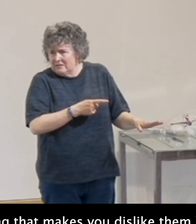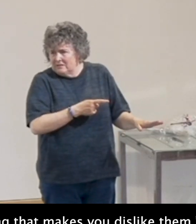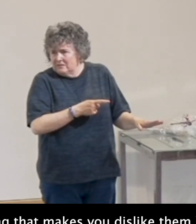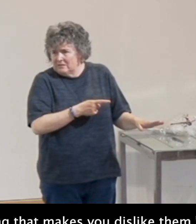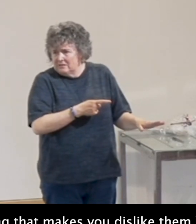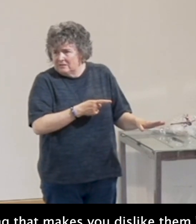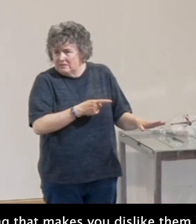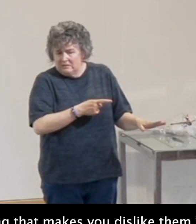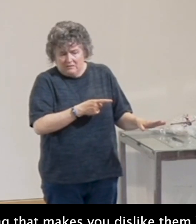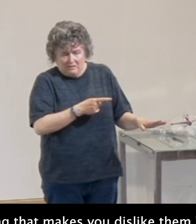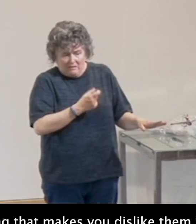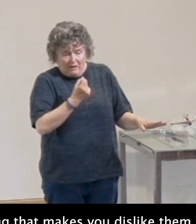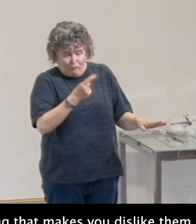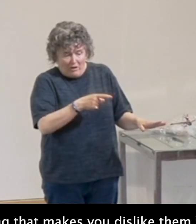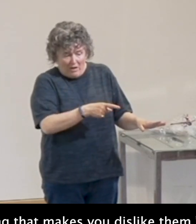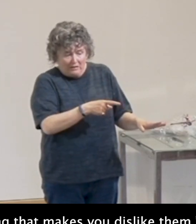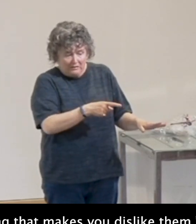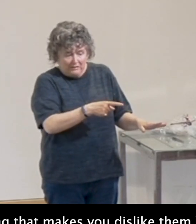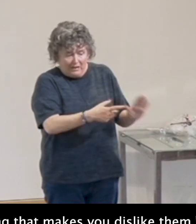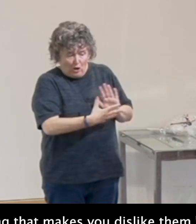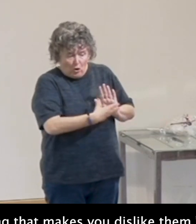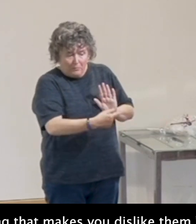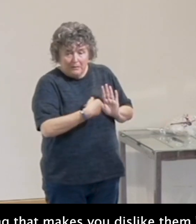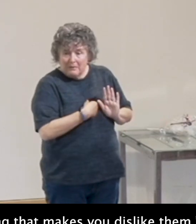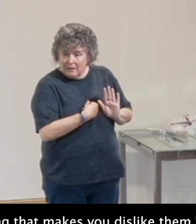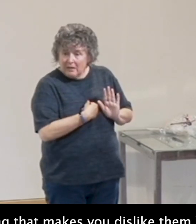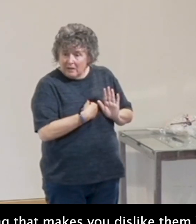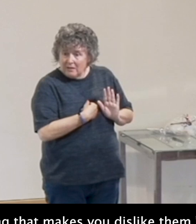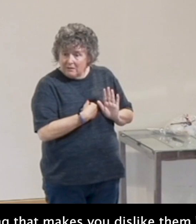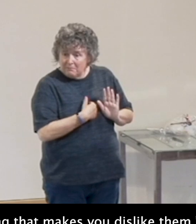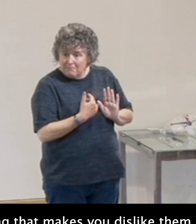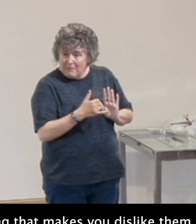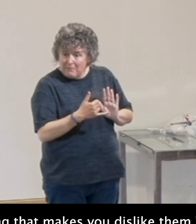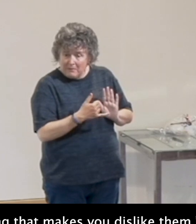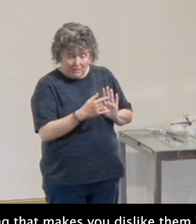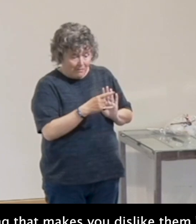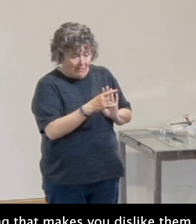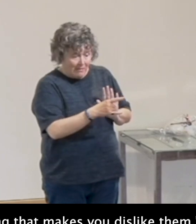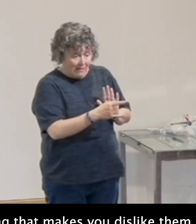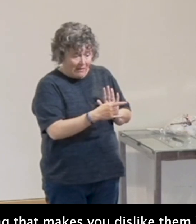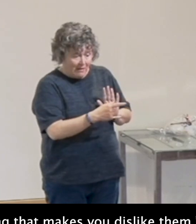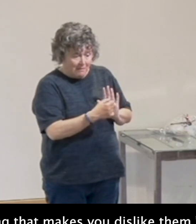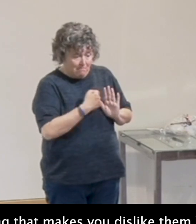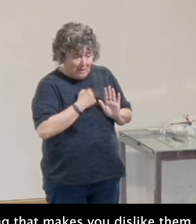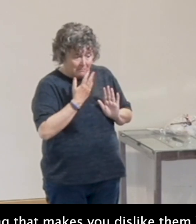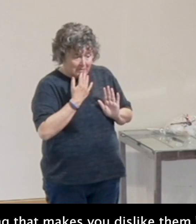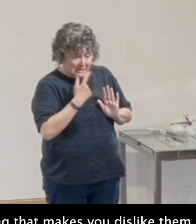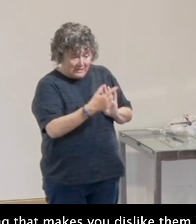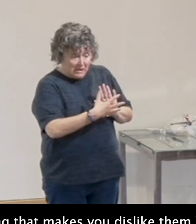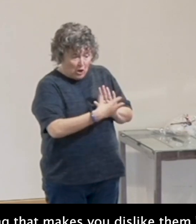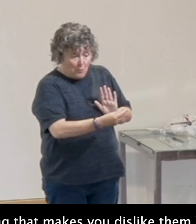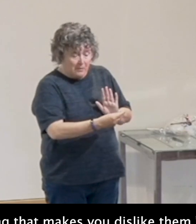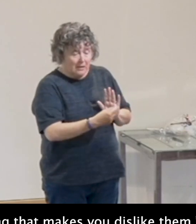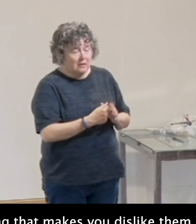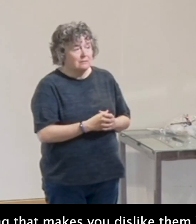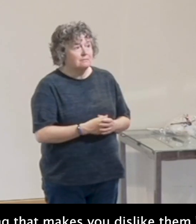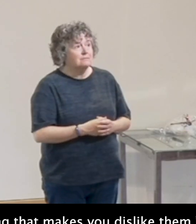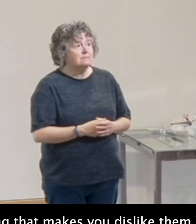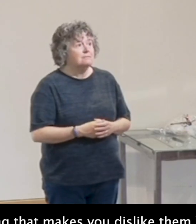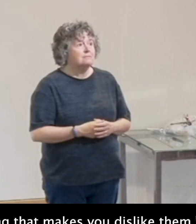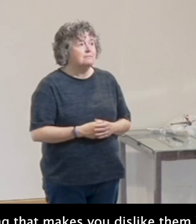I recognise myself in that. I can see where they get it from. So I have to be really careful in that one.